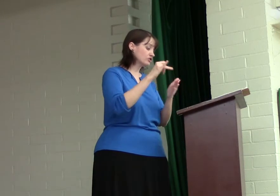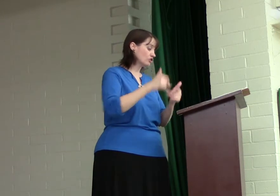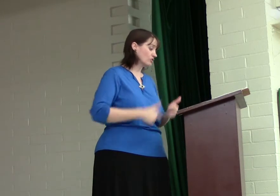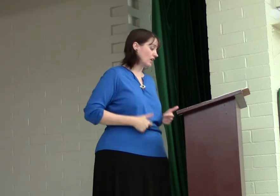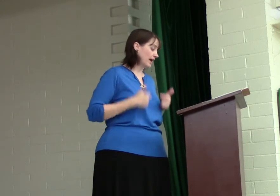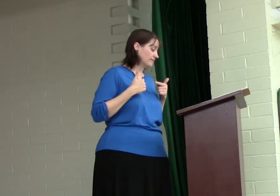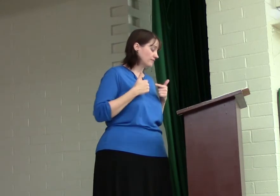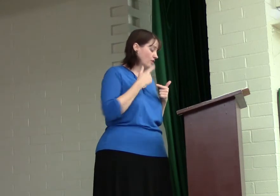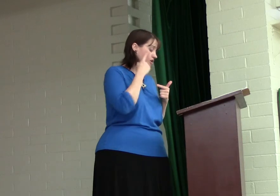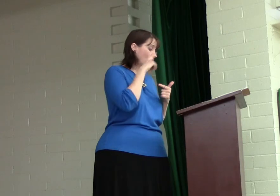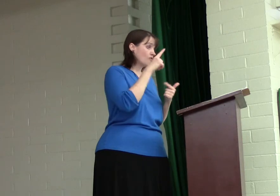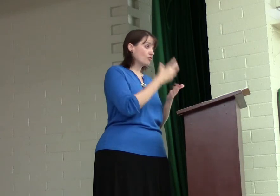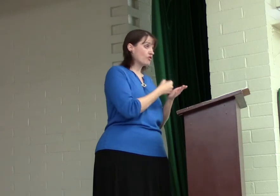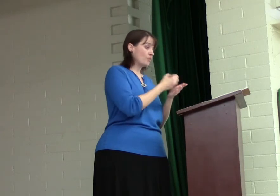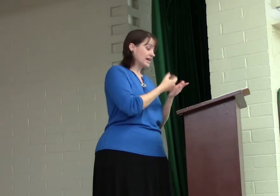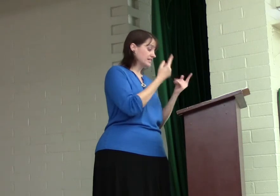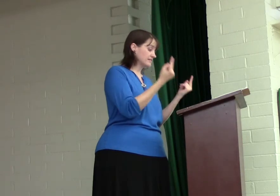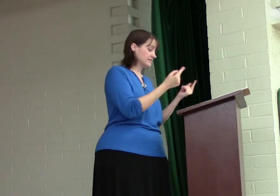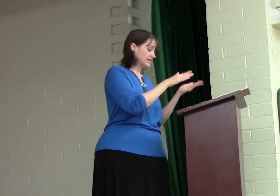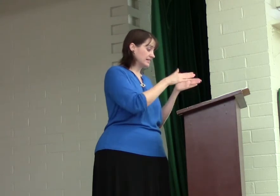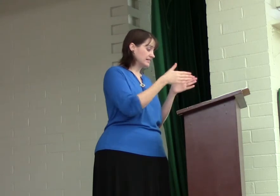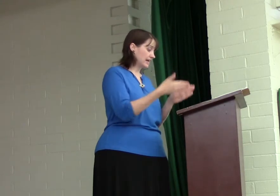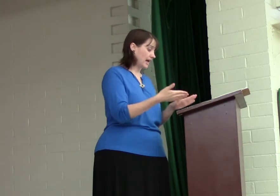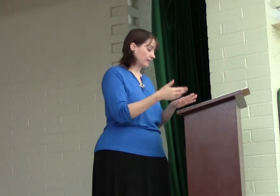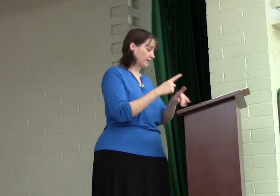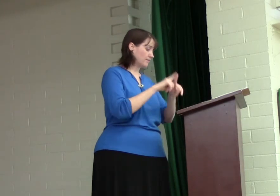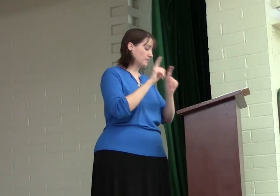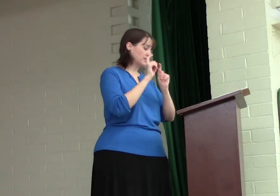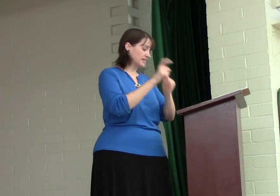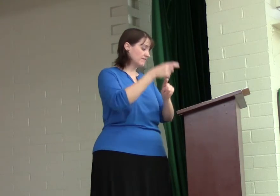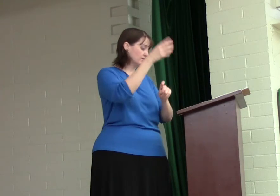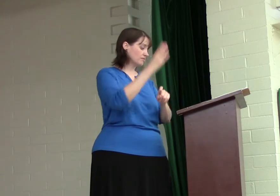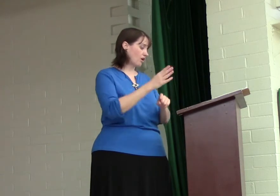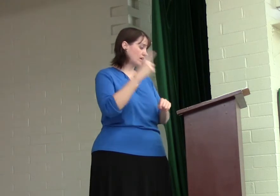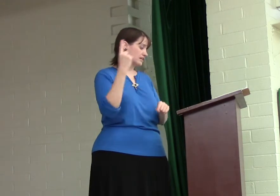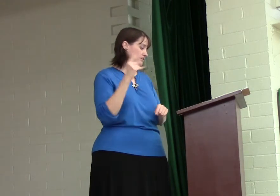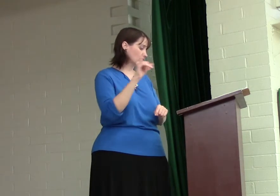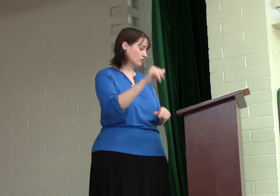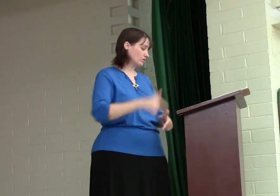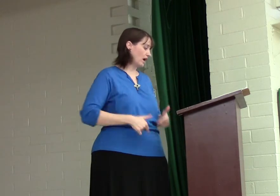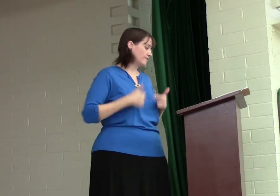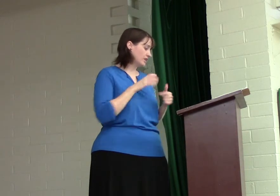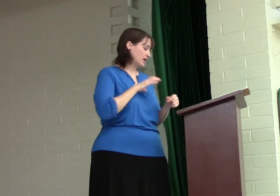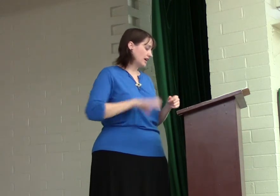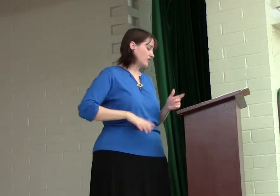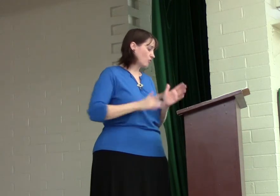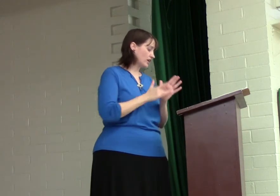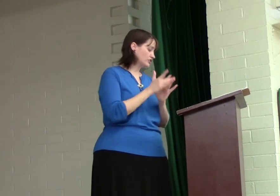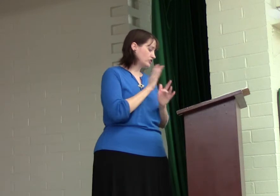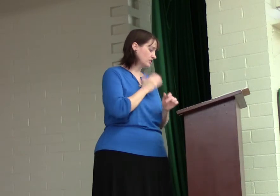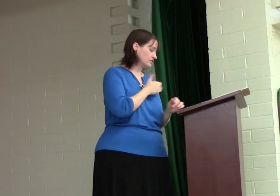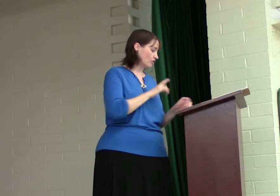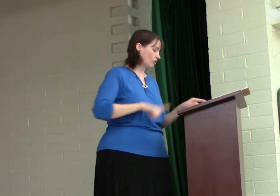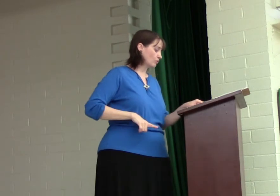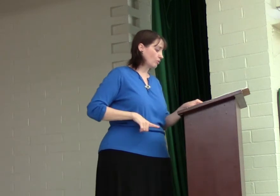eternal life. For the wages of sin is death, but the gift of God is eternal life in Christ Jesus our Lord.